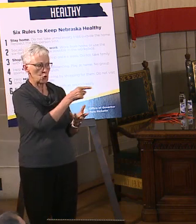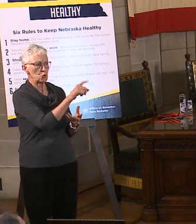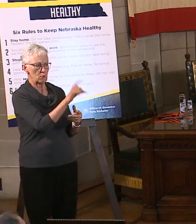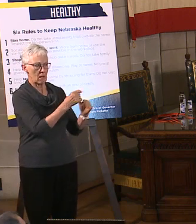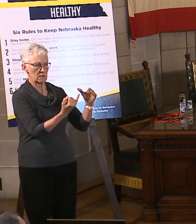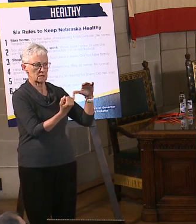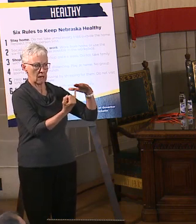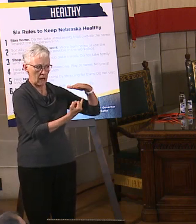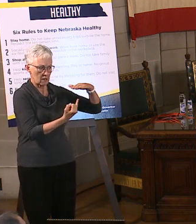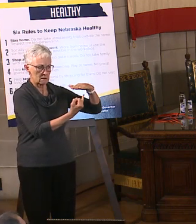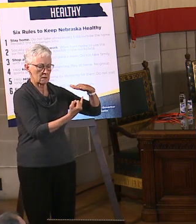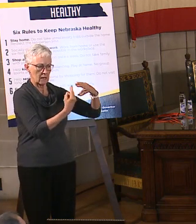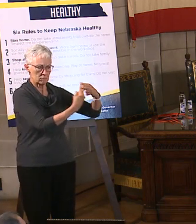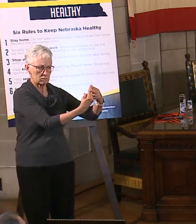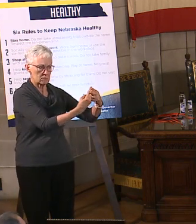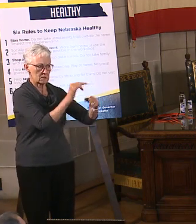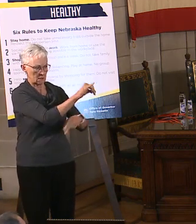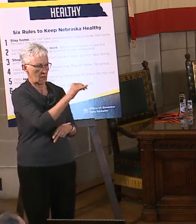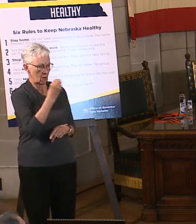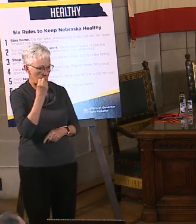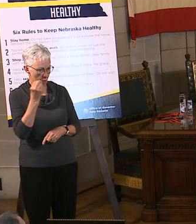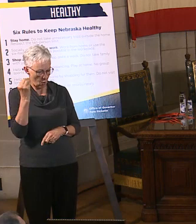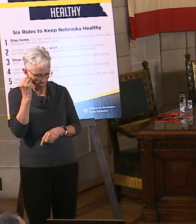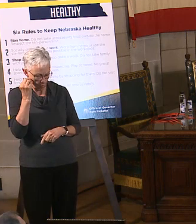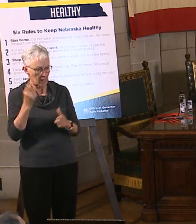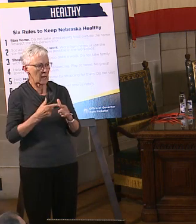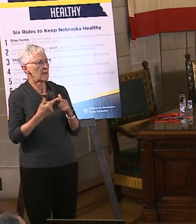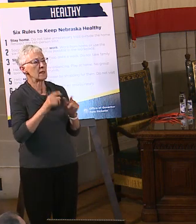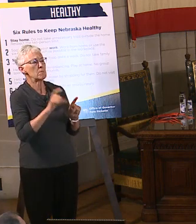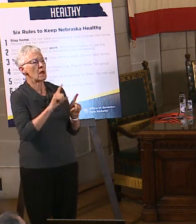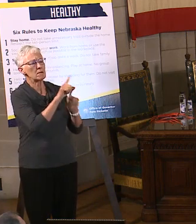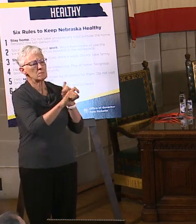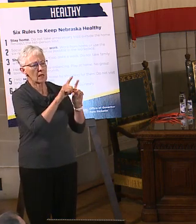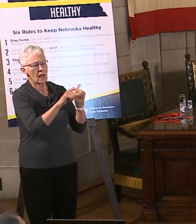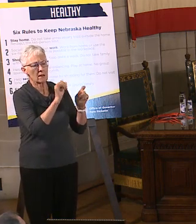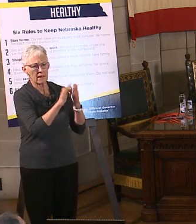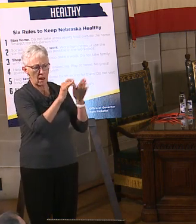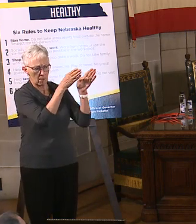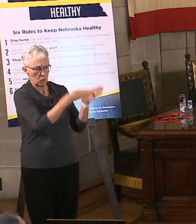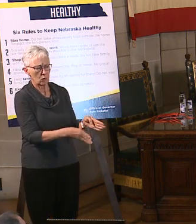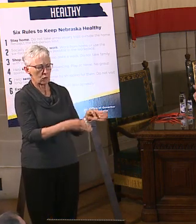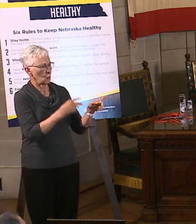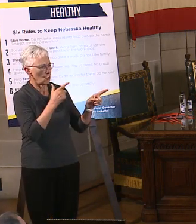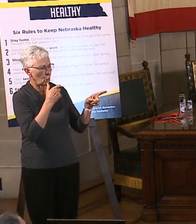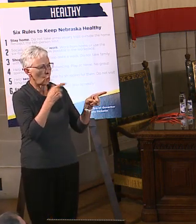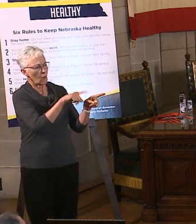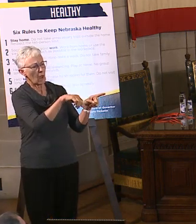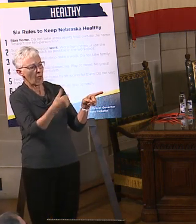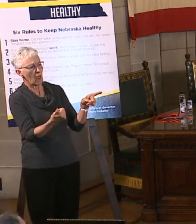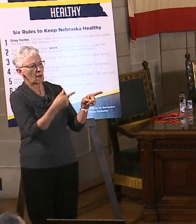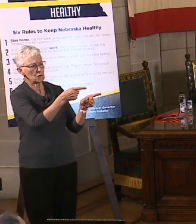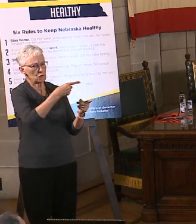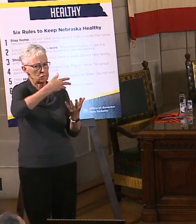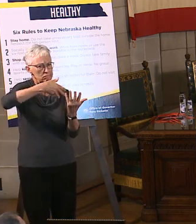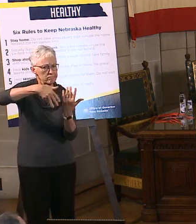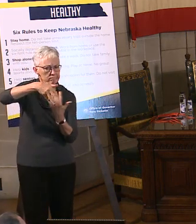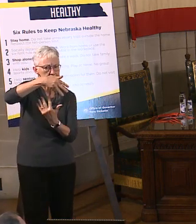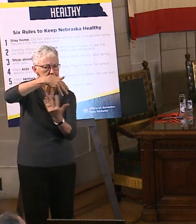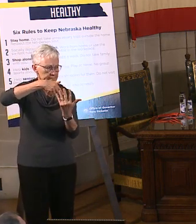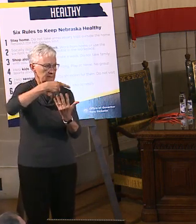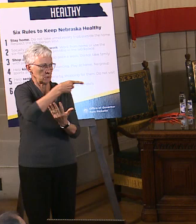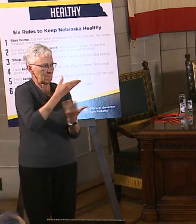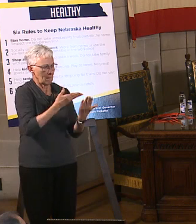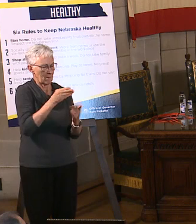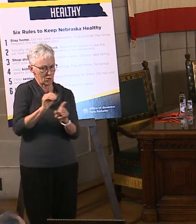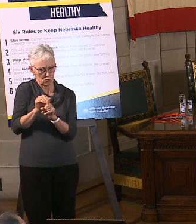stay home so they don't infect anybody else, and then asking them who they've been in contact with over the last two weeks so we can reach out to those folks